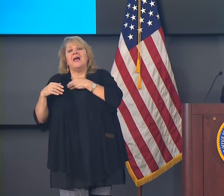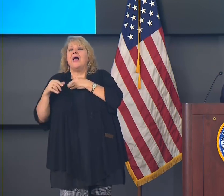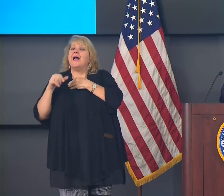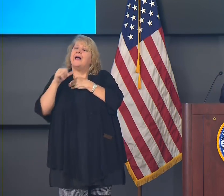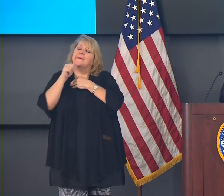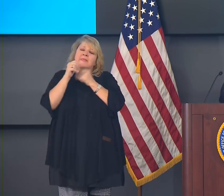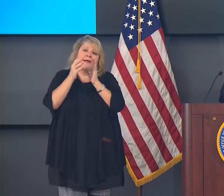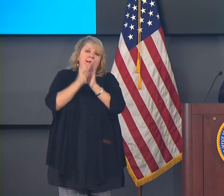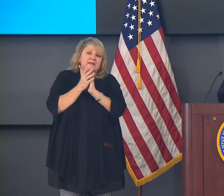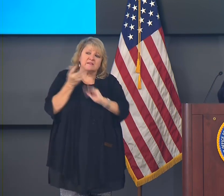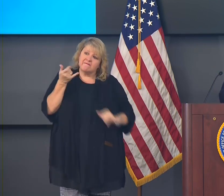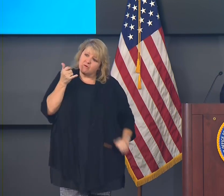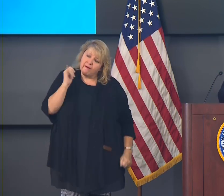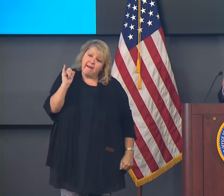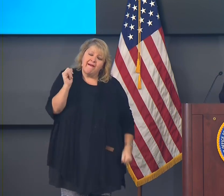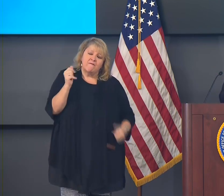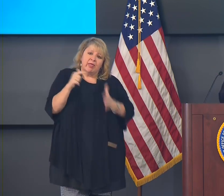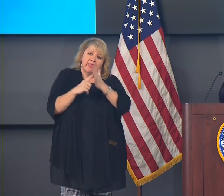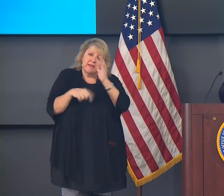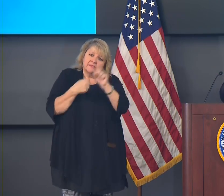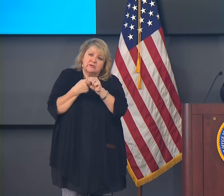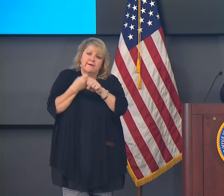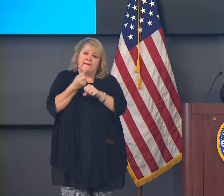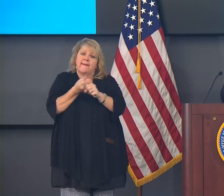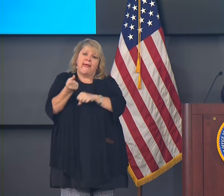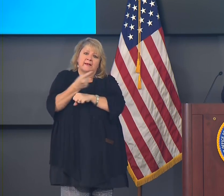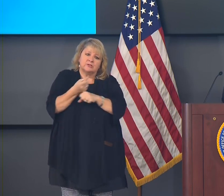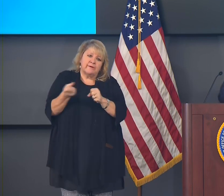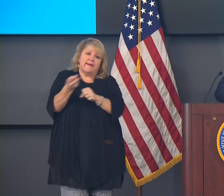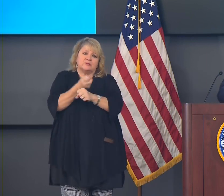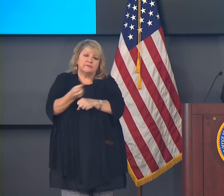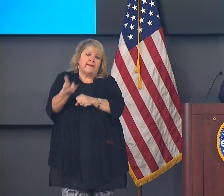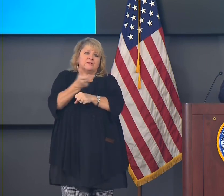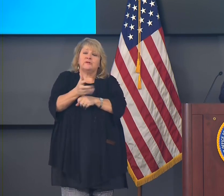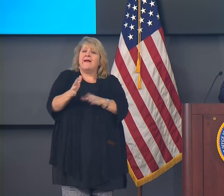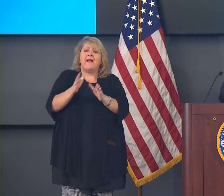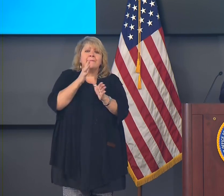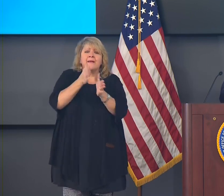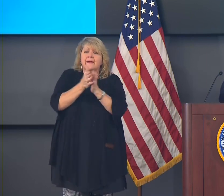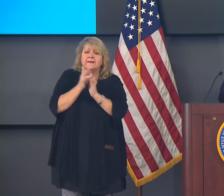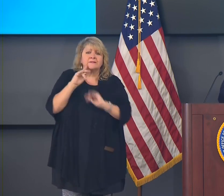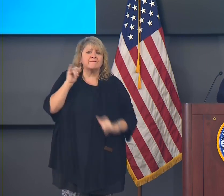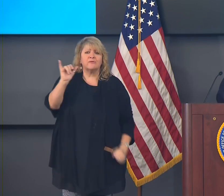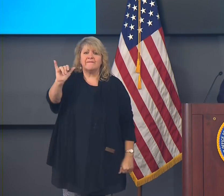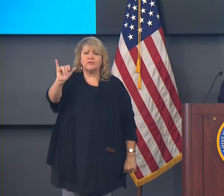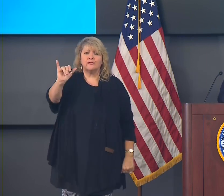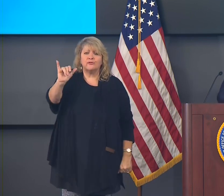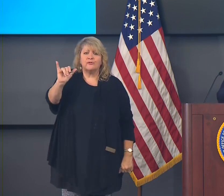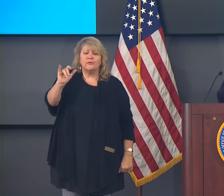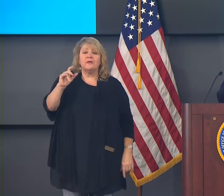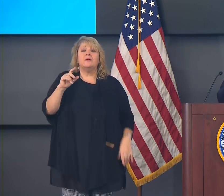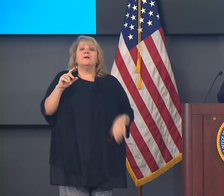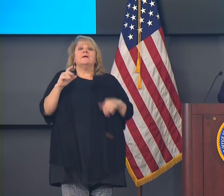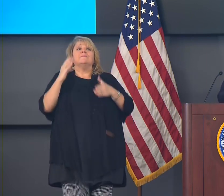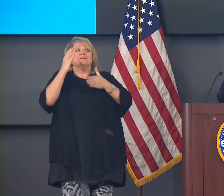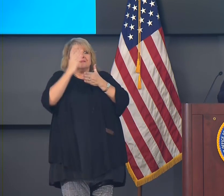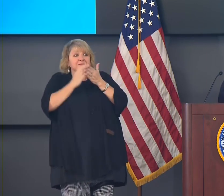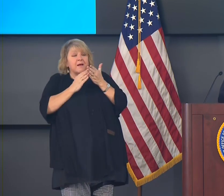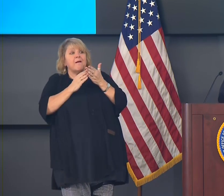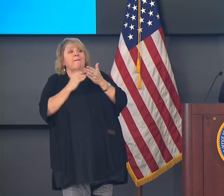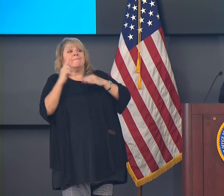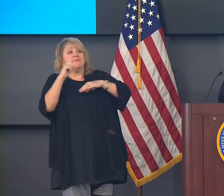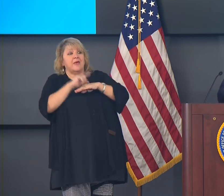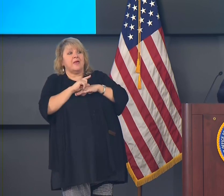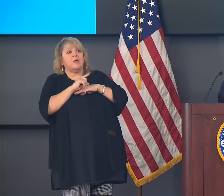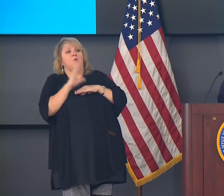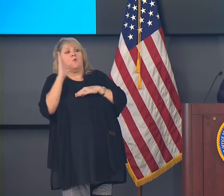forever. There's a finite amount of time. I can't tell you exactly when. But in several months, I believe we're going to be able to start to put this